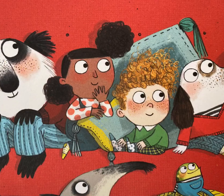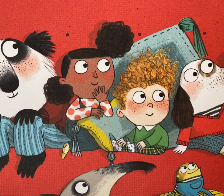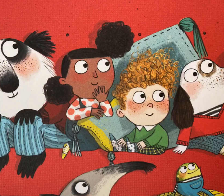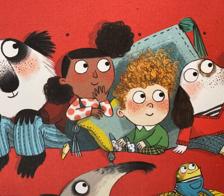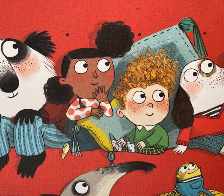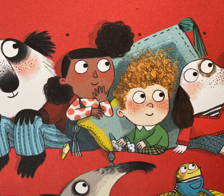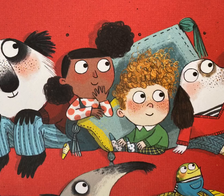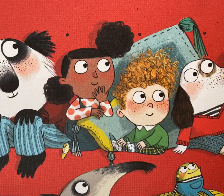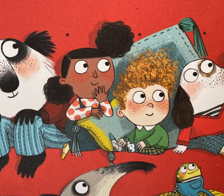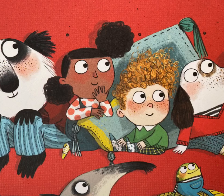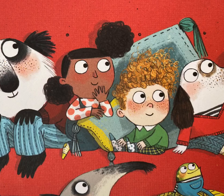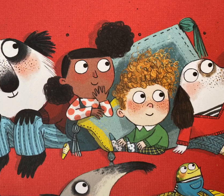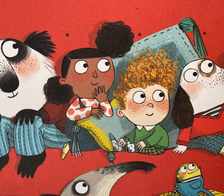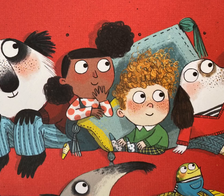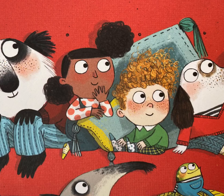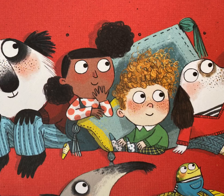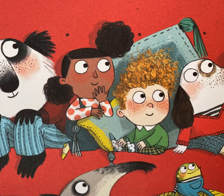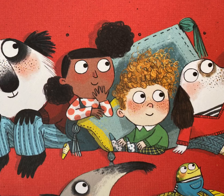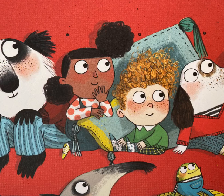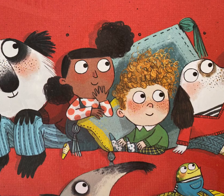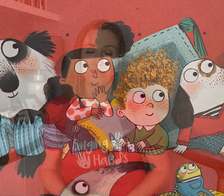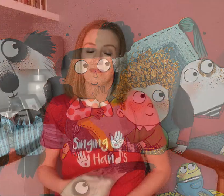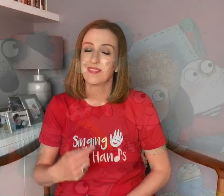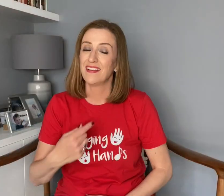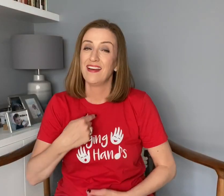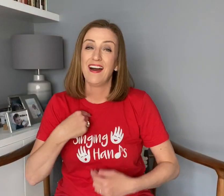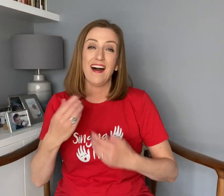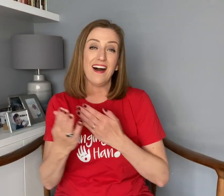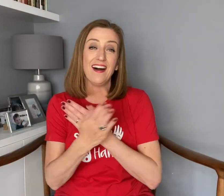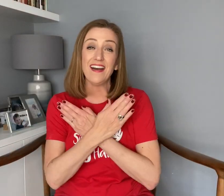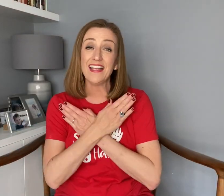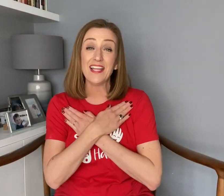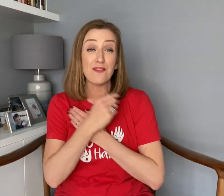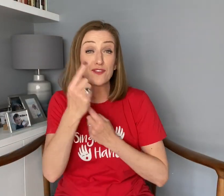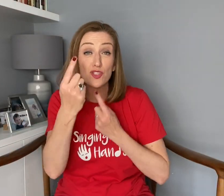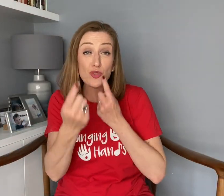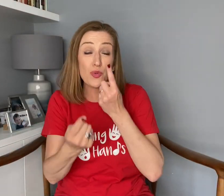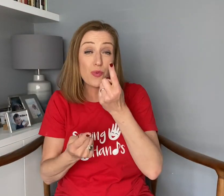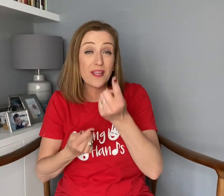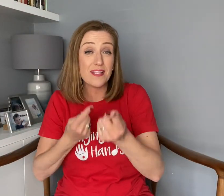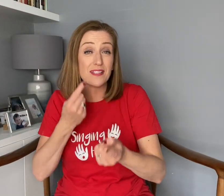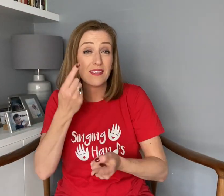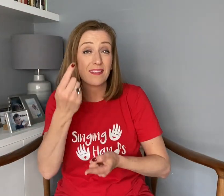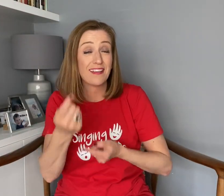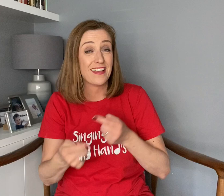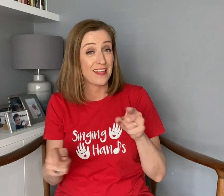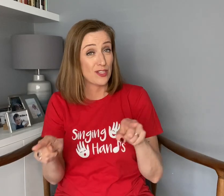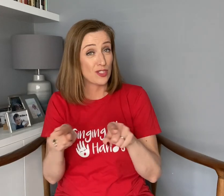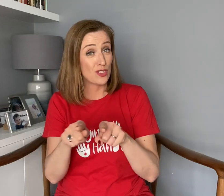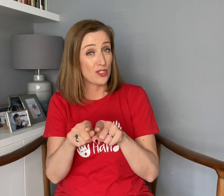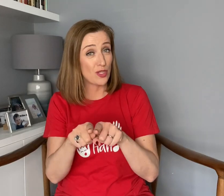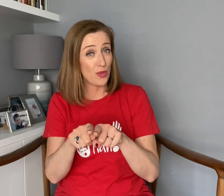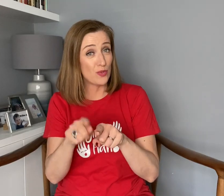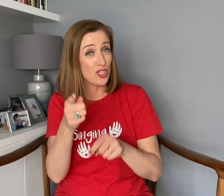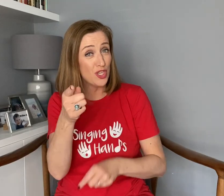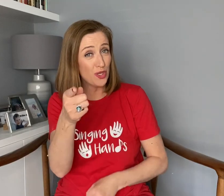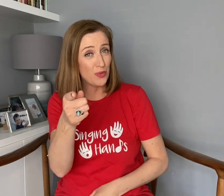canlime. cold. I love stories. So do you.